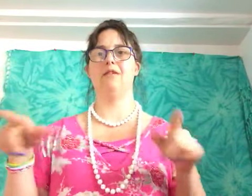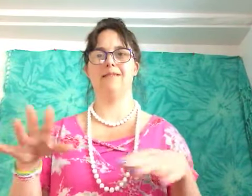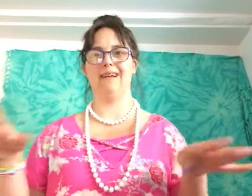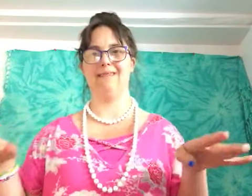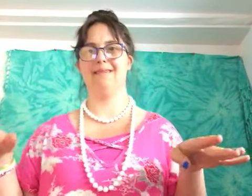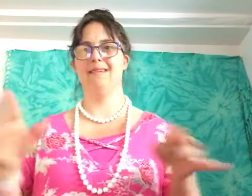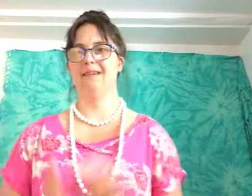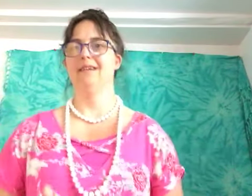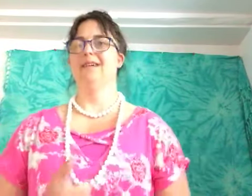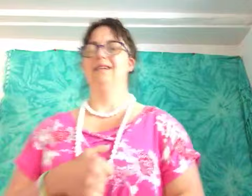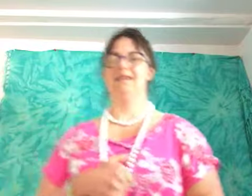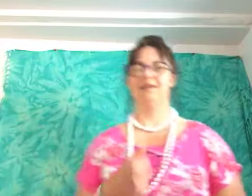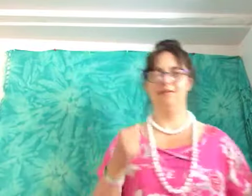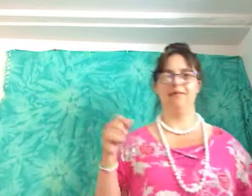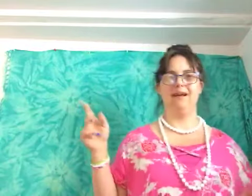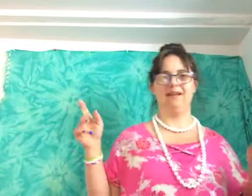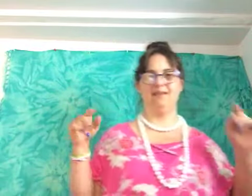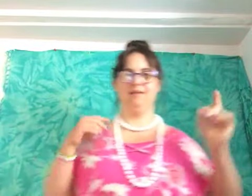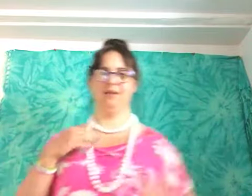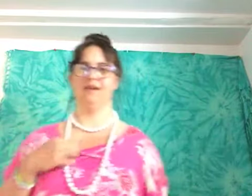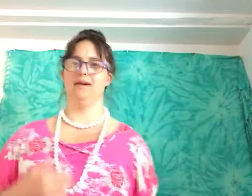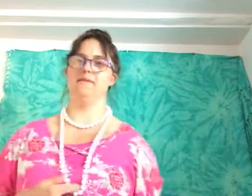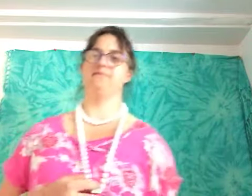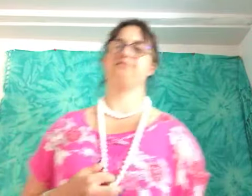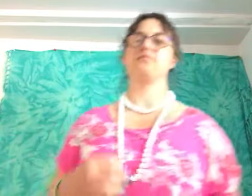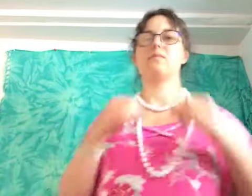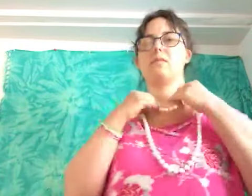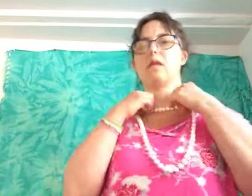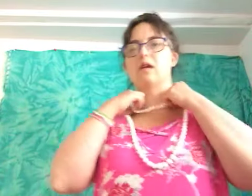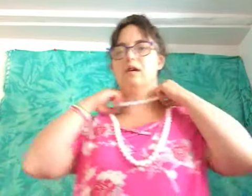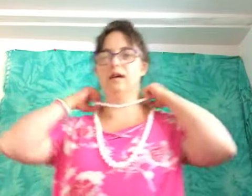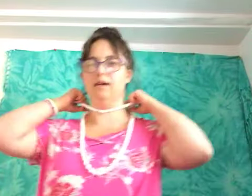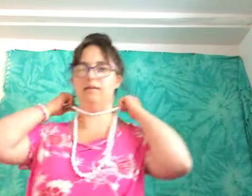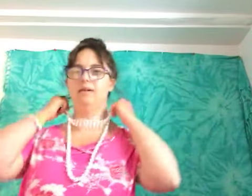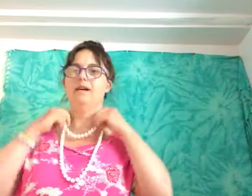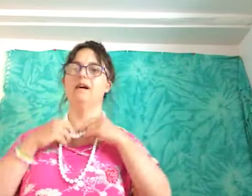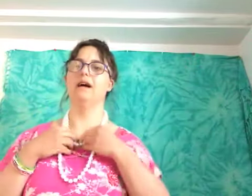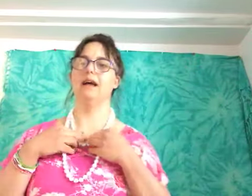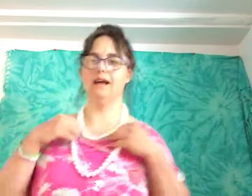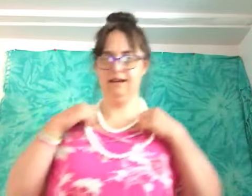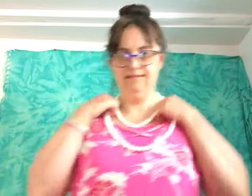-tock dances um and uh uh and